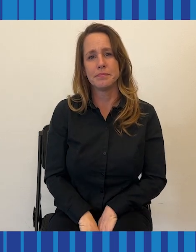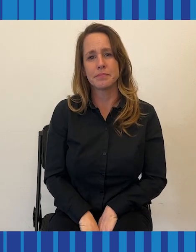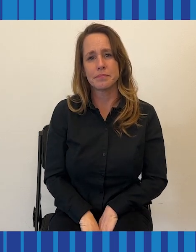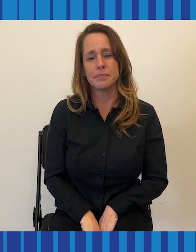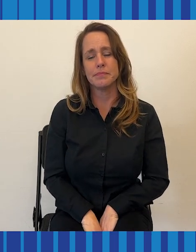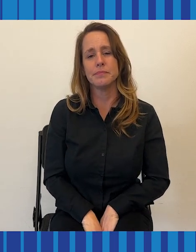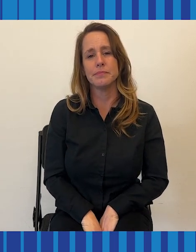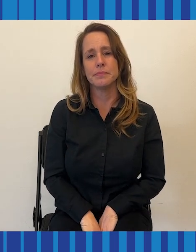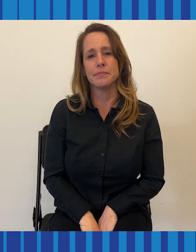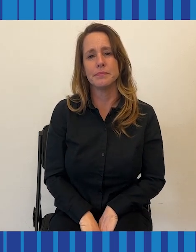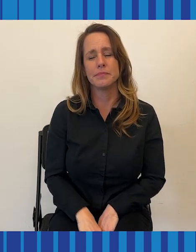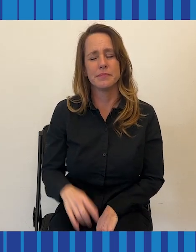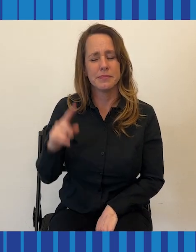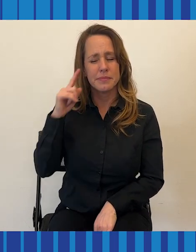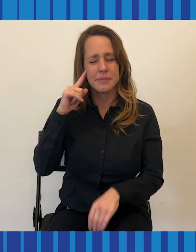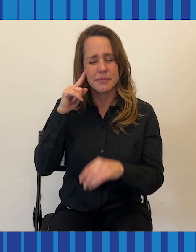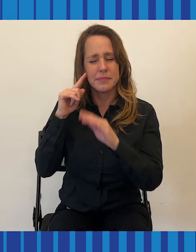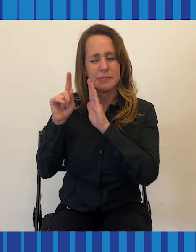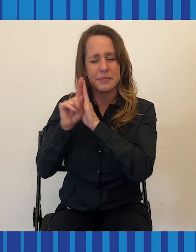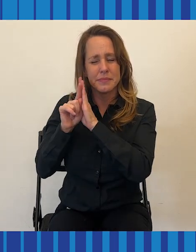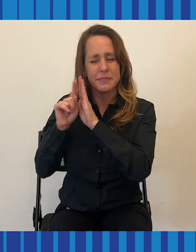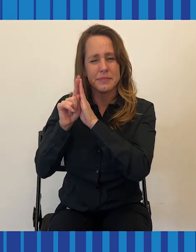it's never quiet.